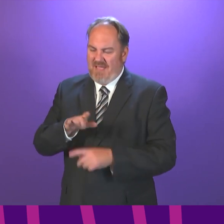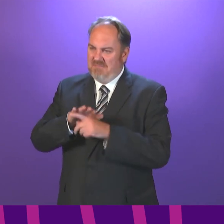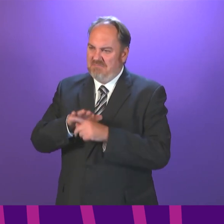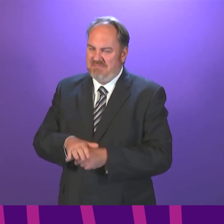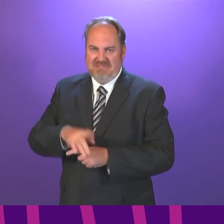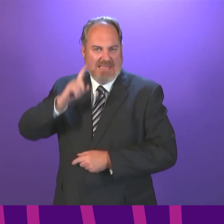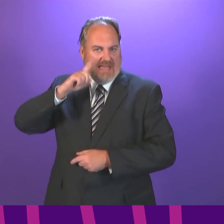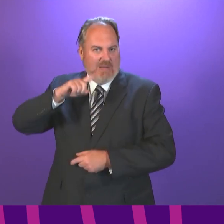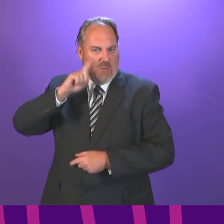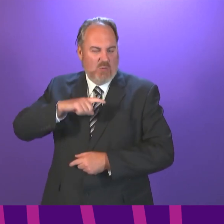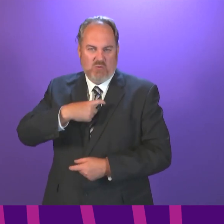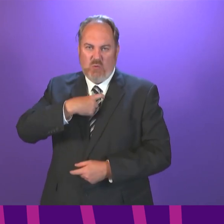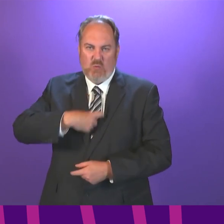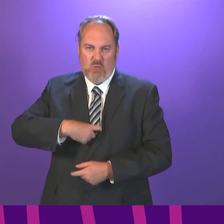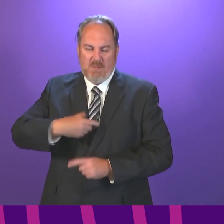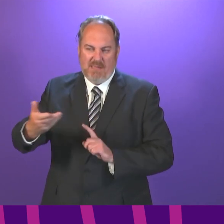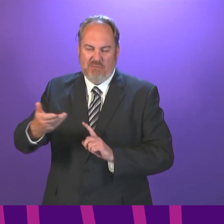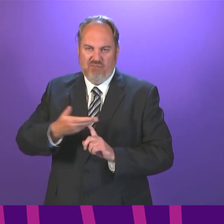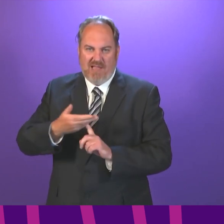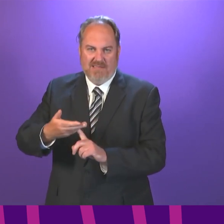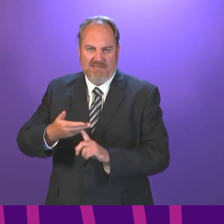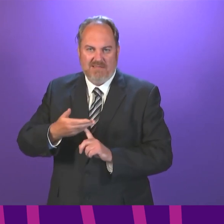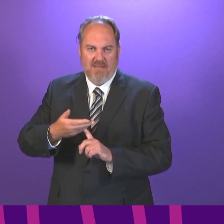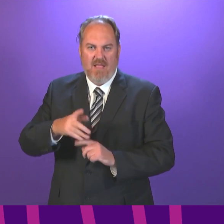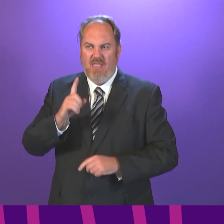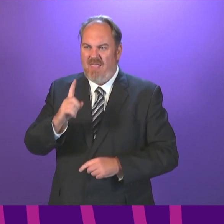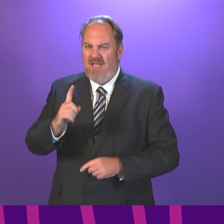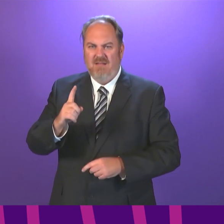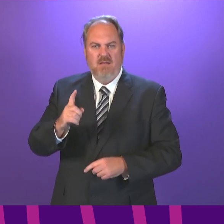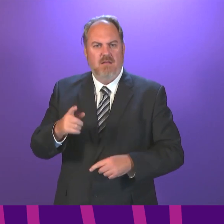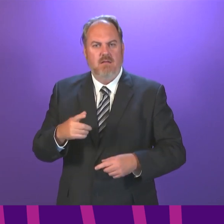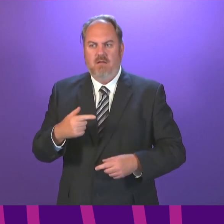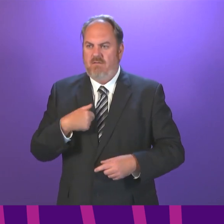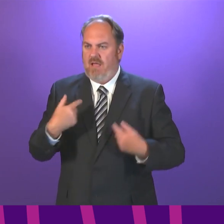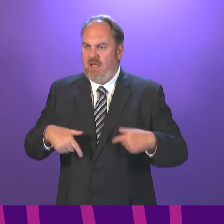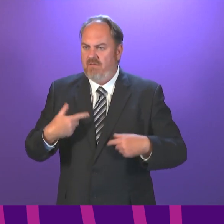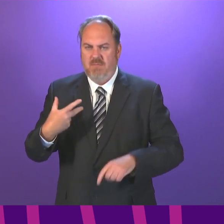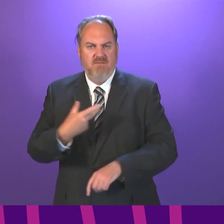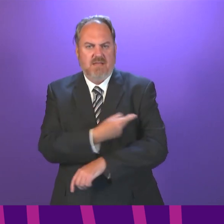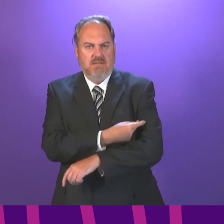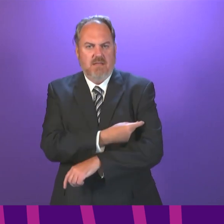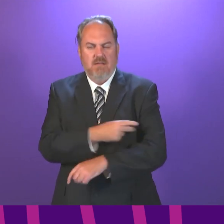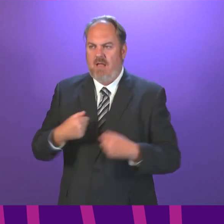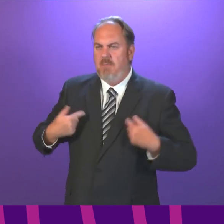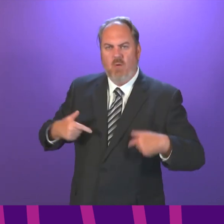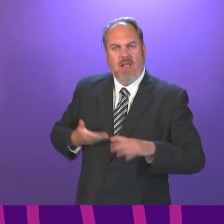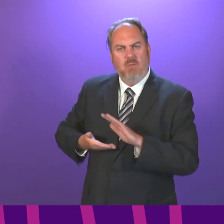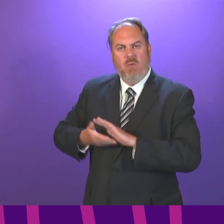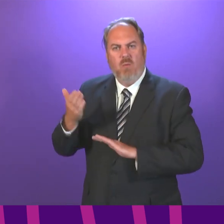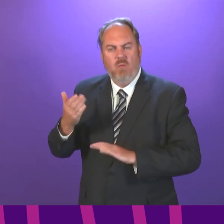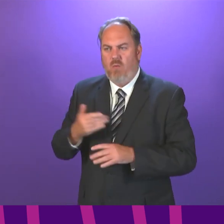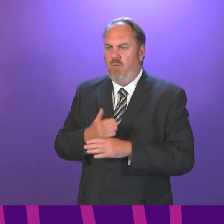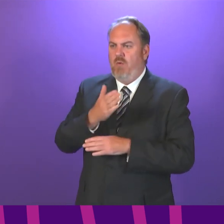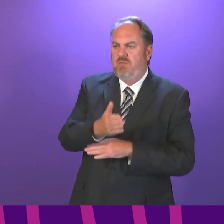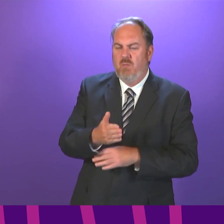if our ability to live our lives is dependent on our health status. It raises inequality issues if the workers in those